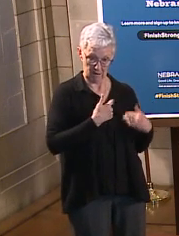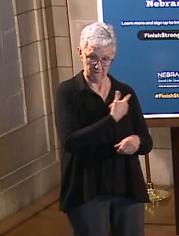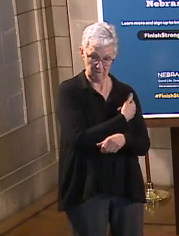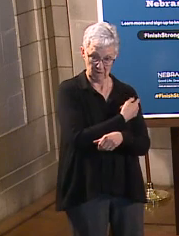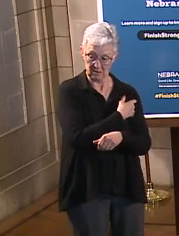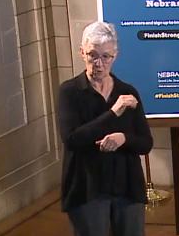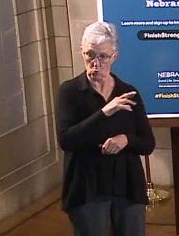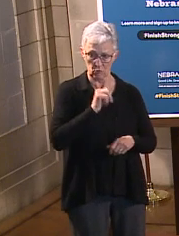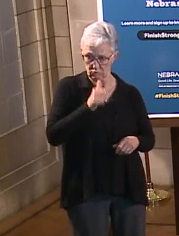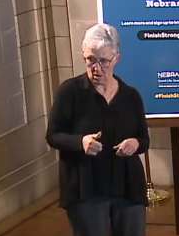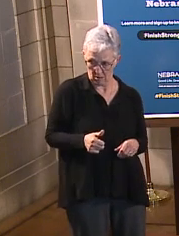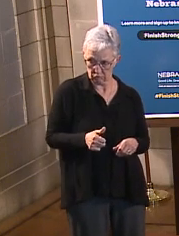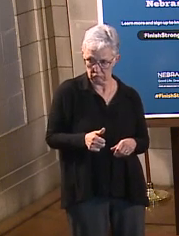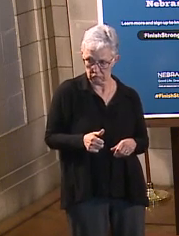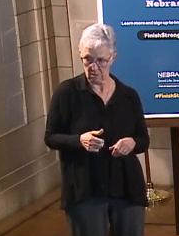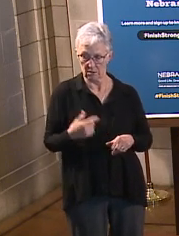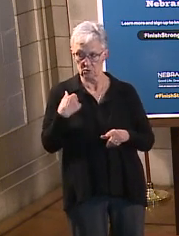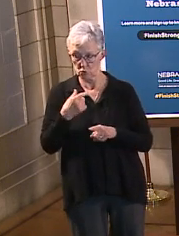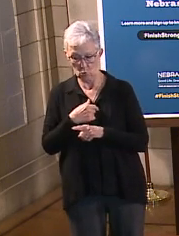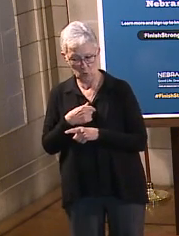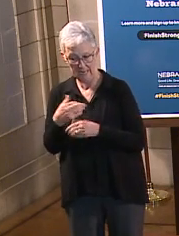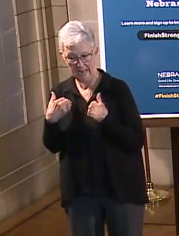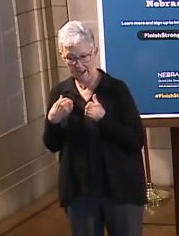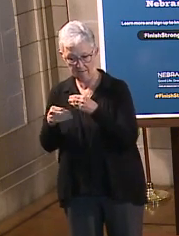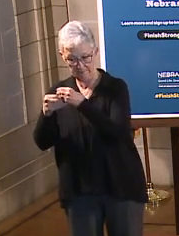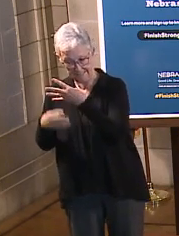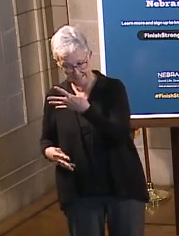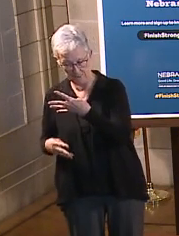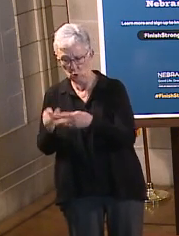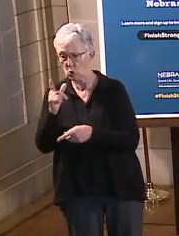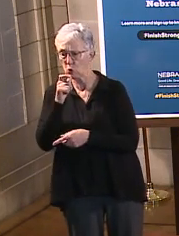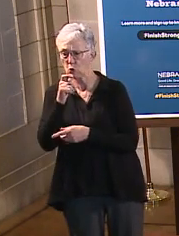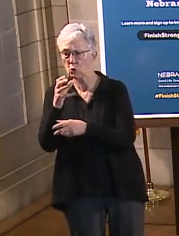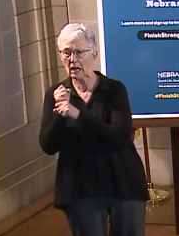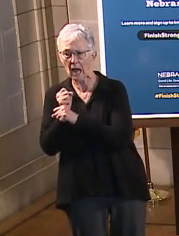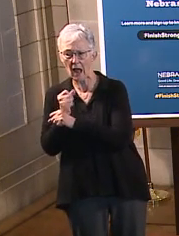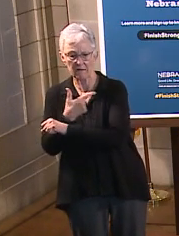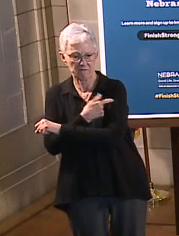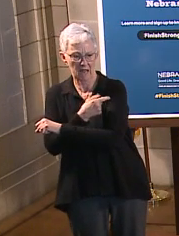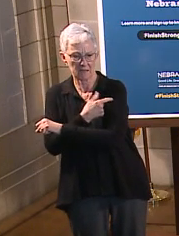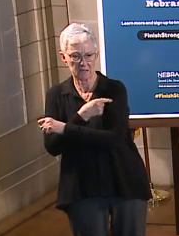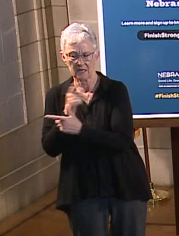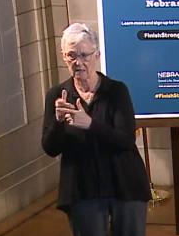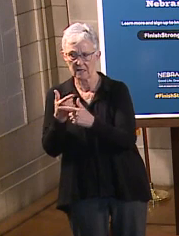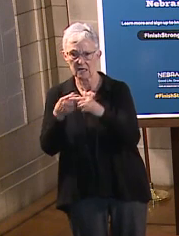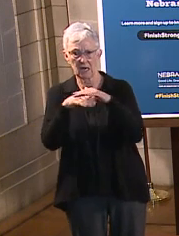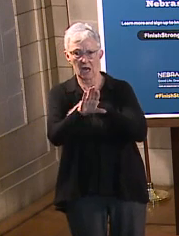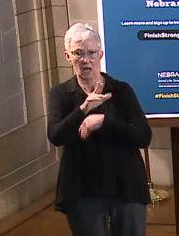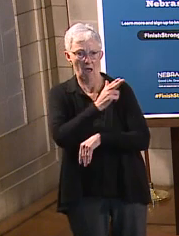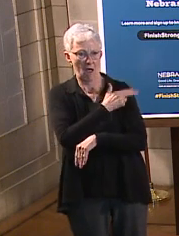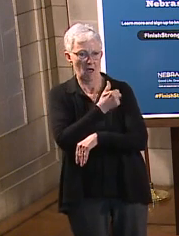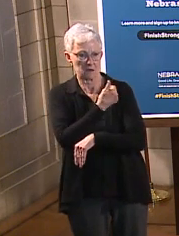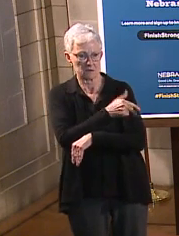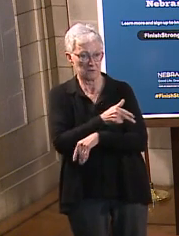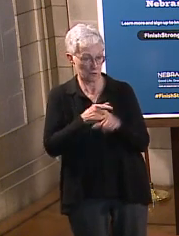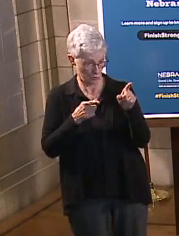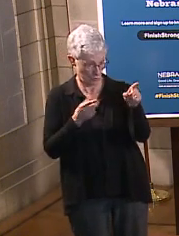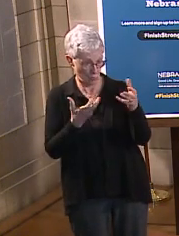received the vaccine and then go to the hospital and then die? That sort of data. Felicia, do you want to come up and talk just a little bit about that, please?